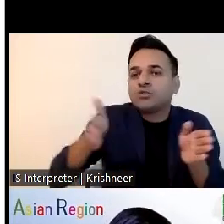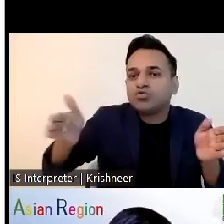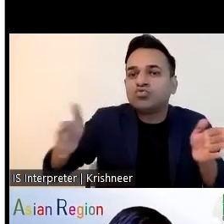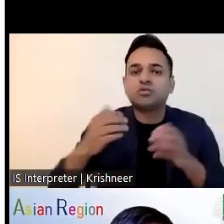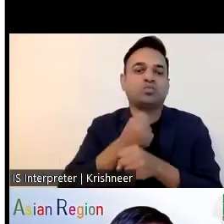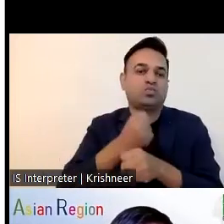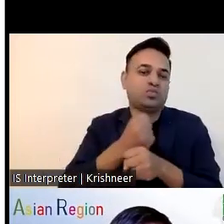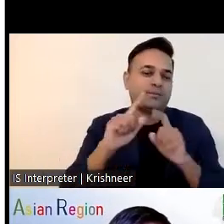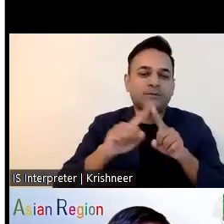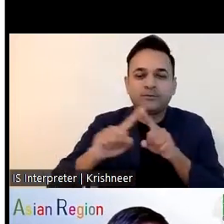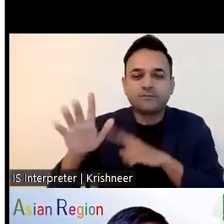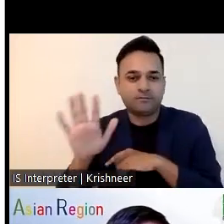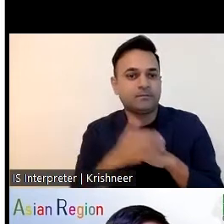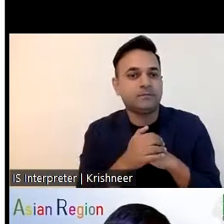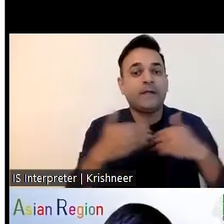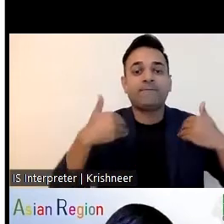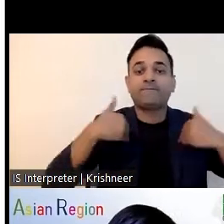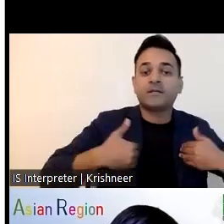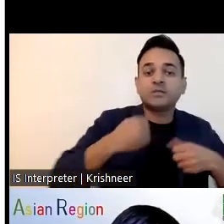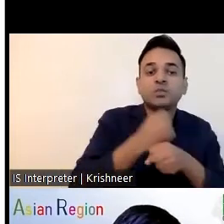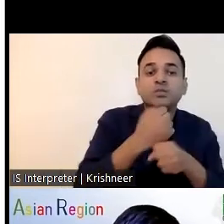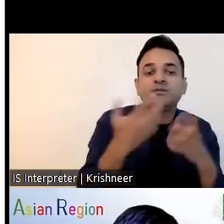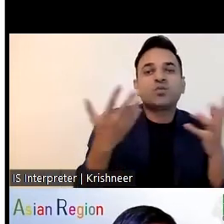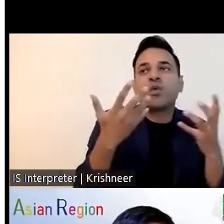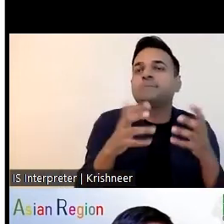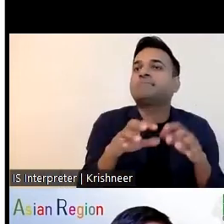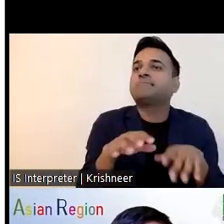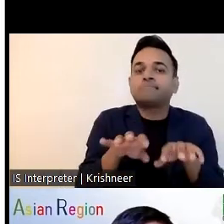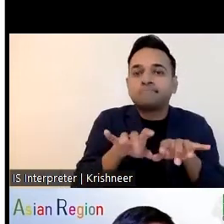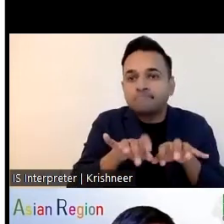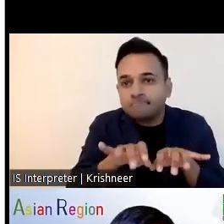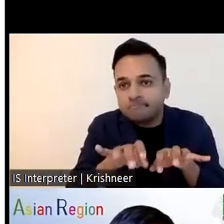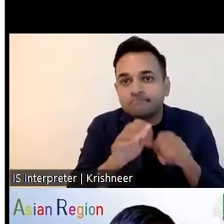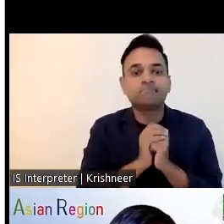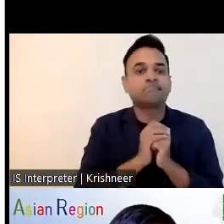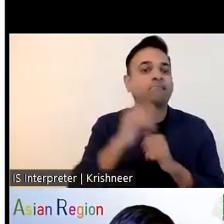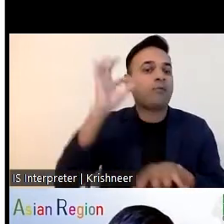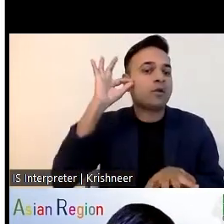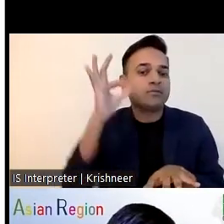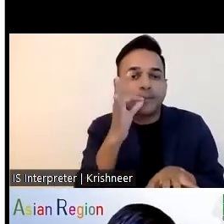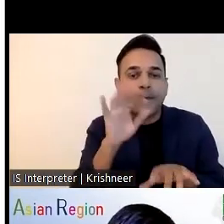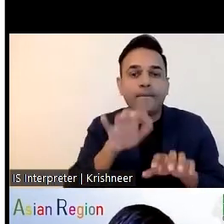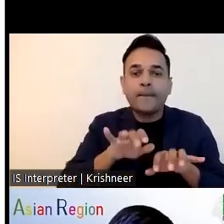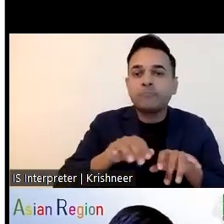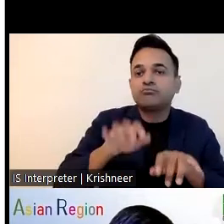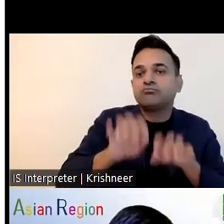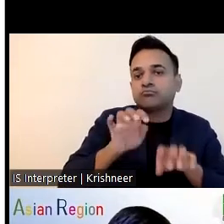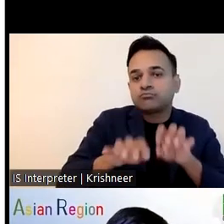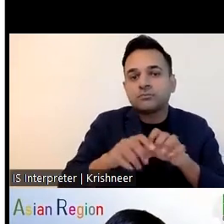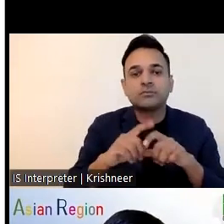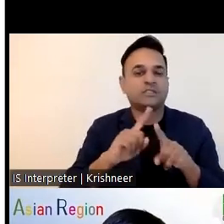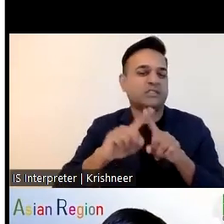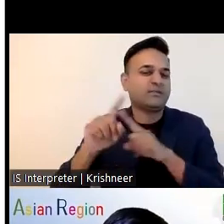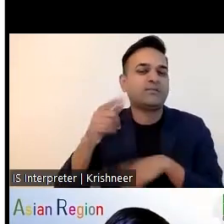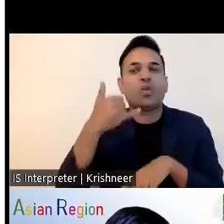and uh those uh like um many persons with disabilities are also uh doing self-improvement so